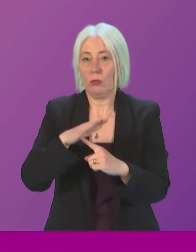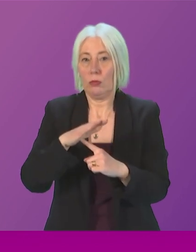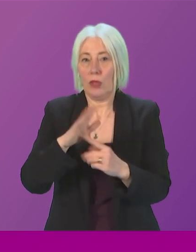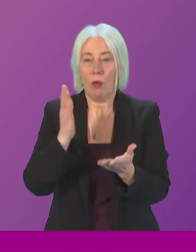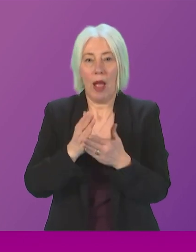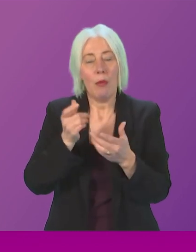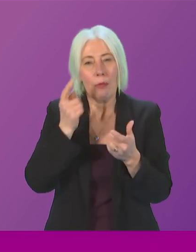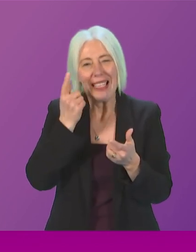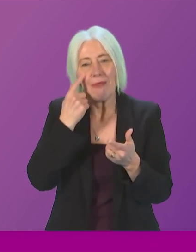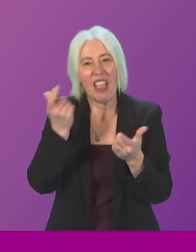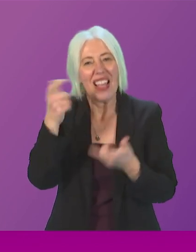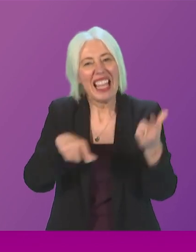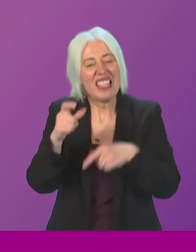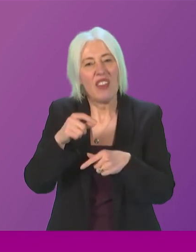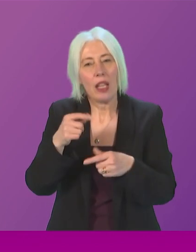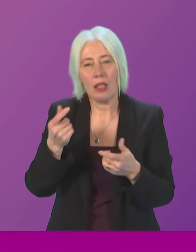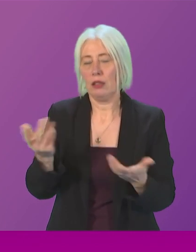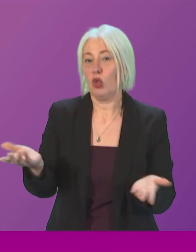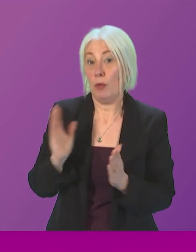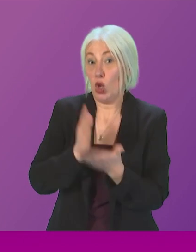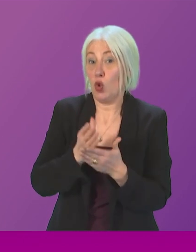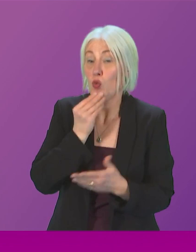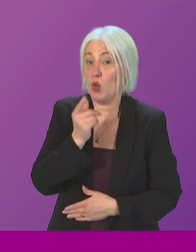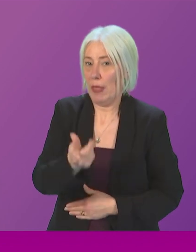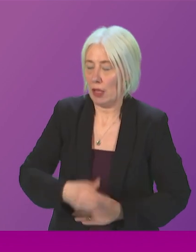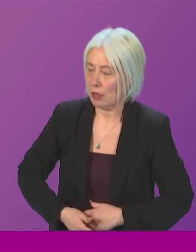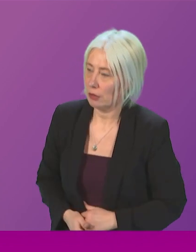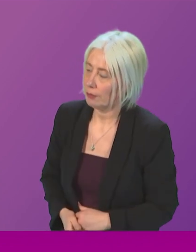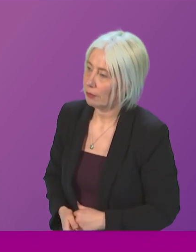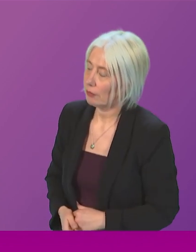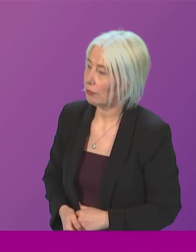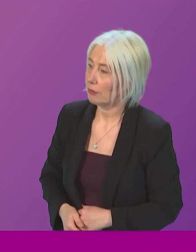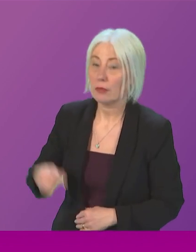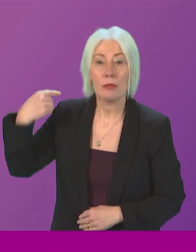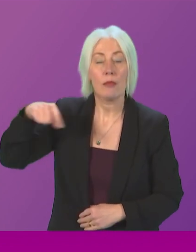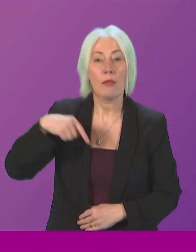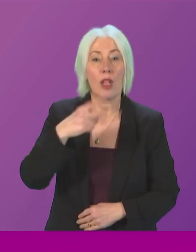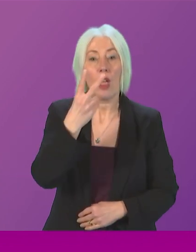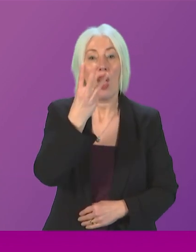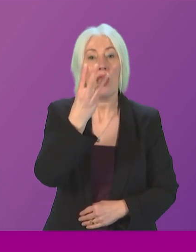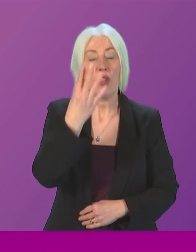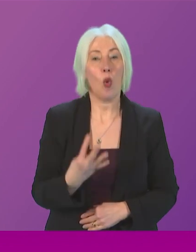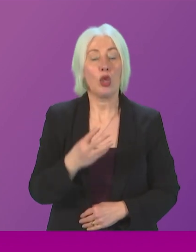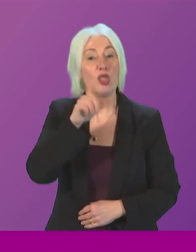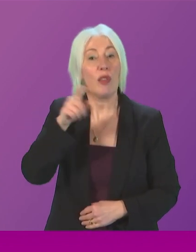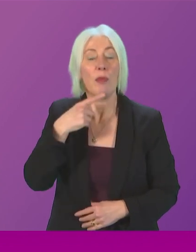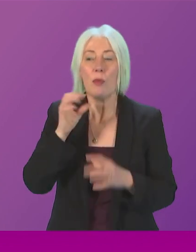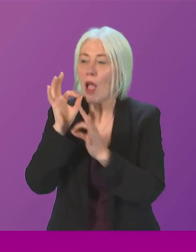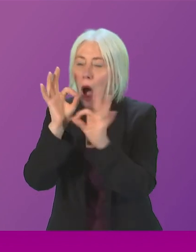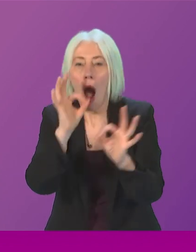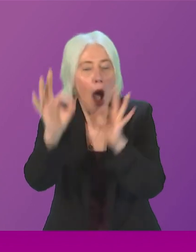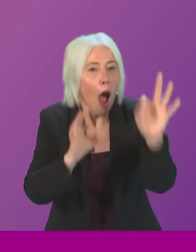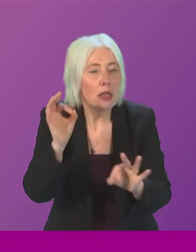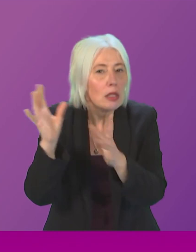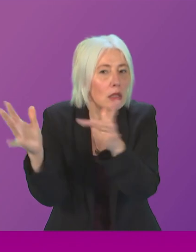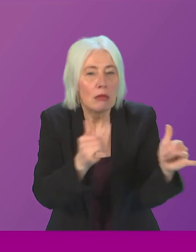scientific evidence too Liam Kerr grateful presenting officer this week three quarters of people surveyed said that they think we should meet